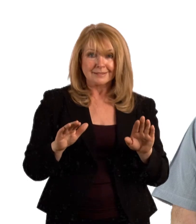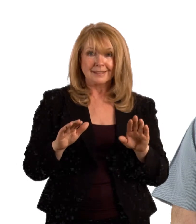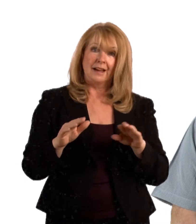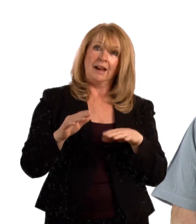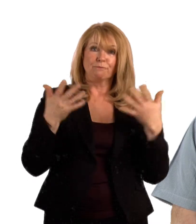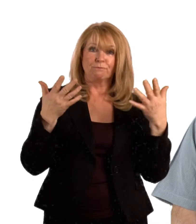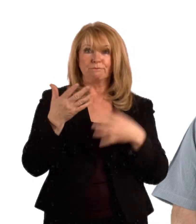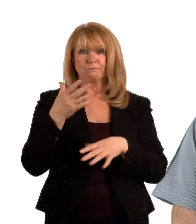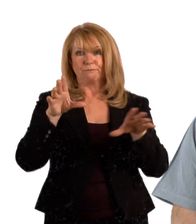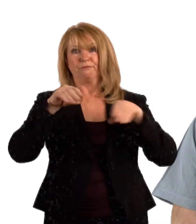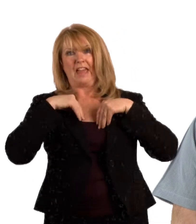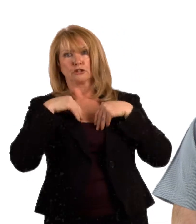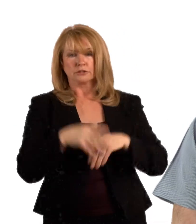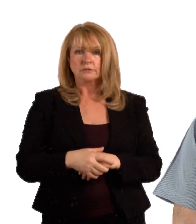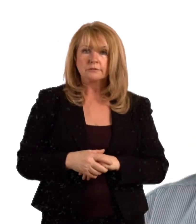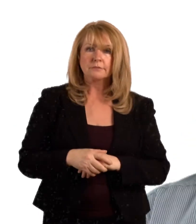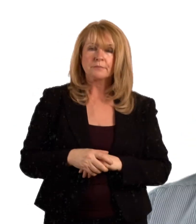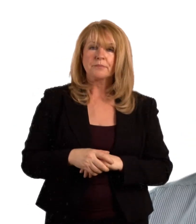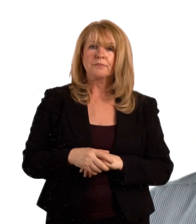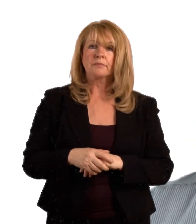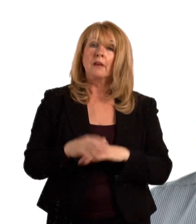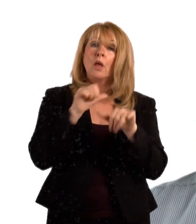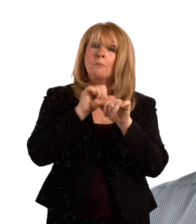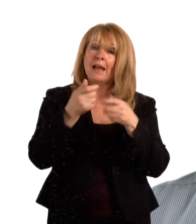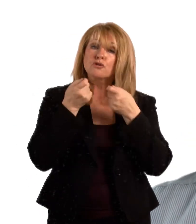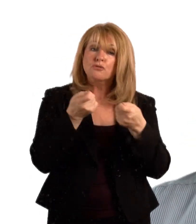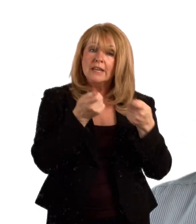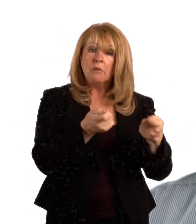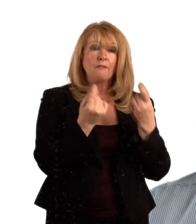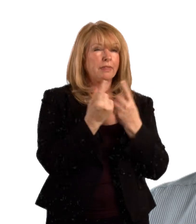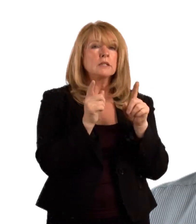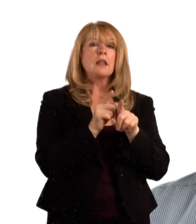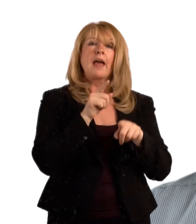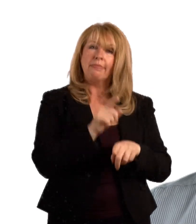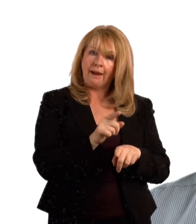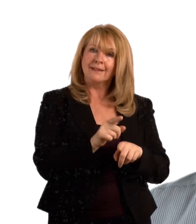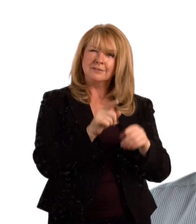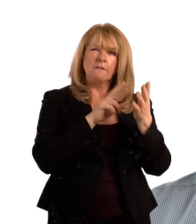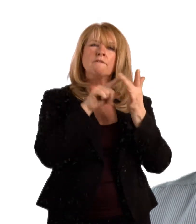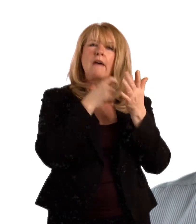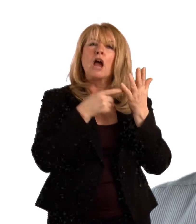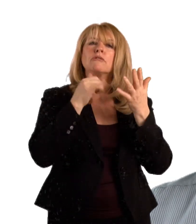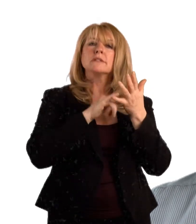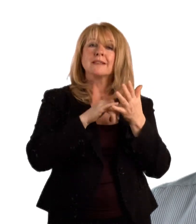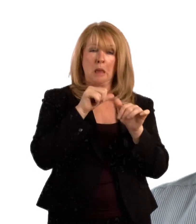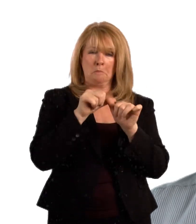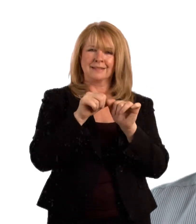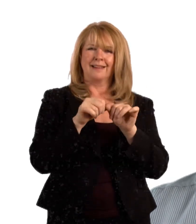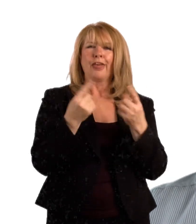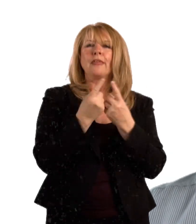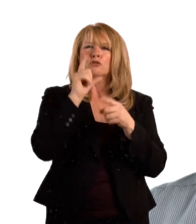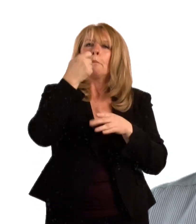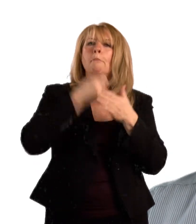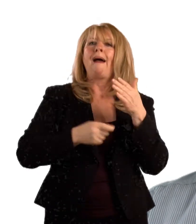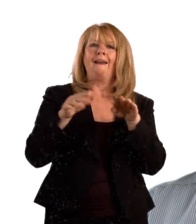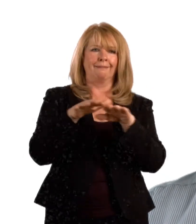plenty of fluids to prevent dehydration. Often these conditions will resolve by themselves without the need to visit your